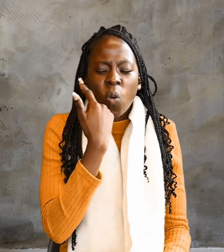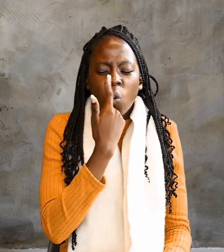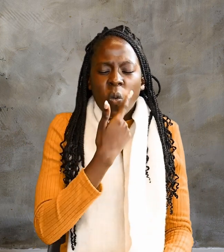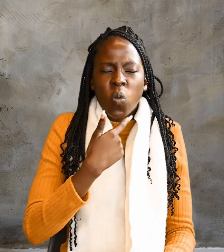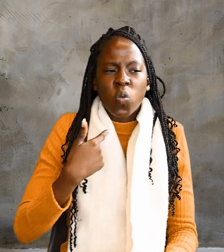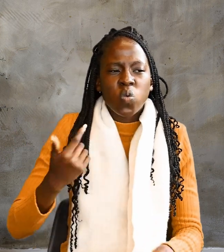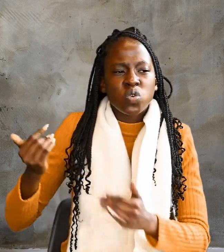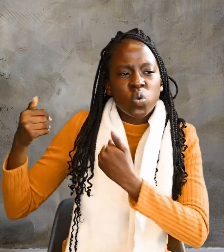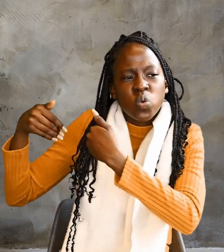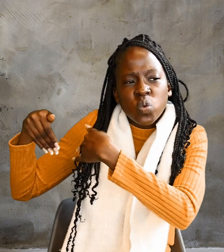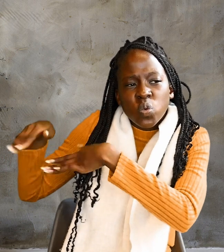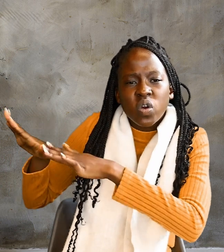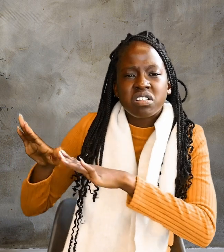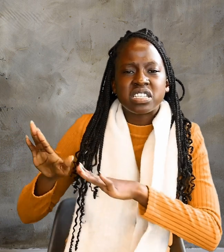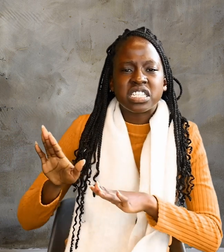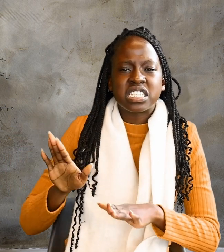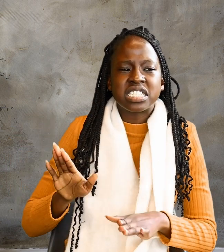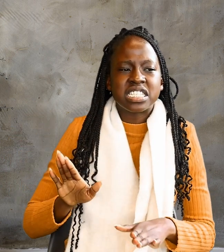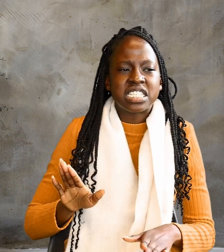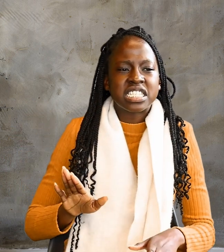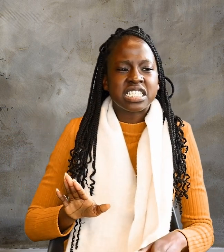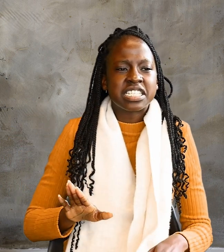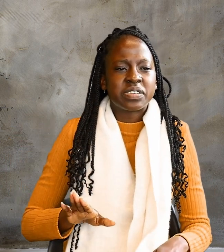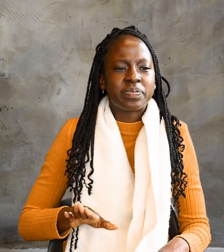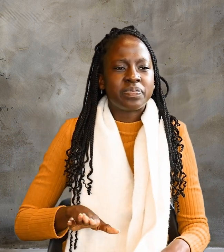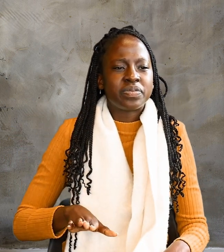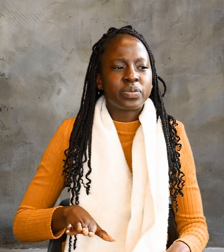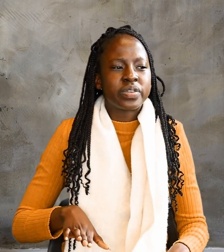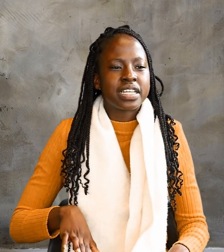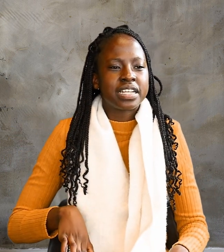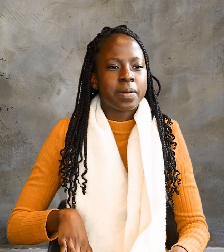Anyone who loves their life will lose it.